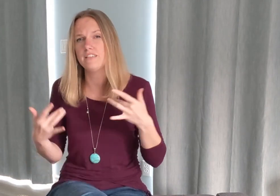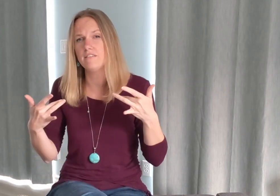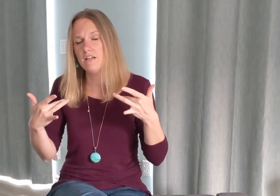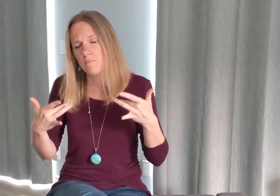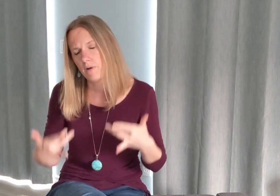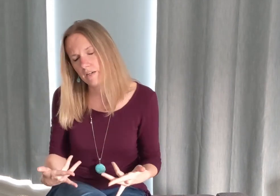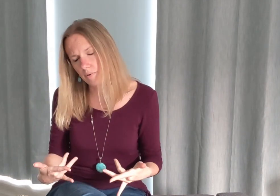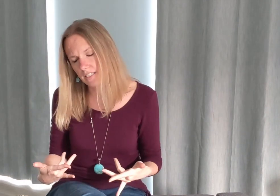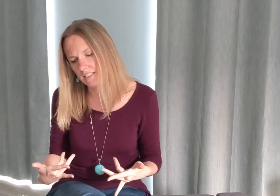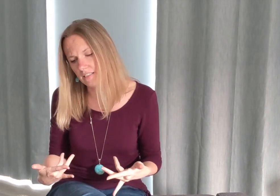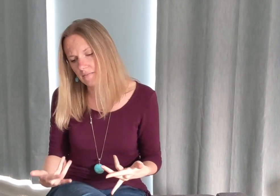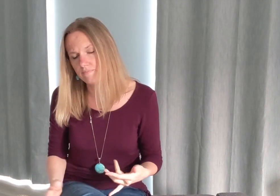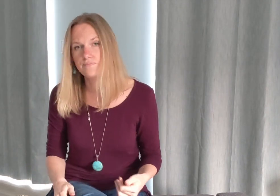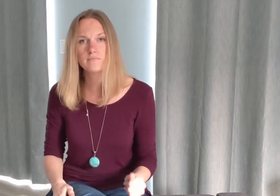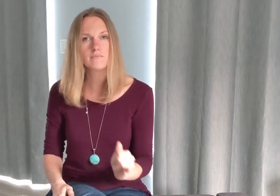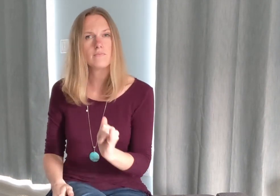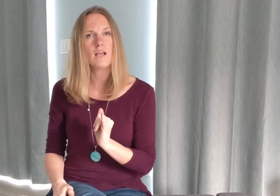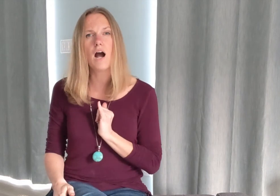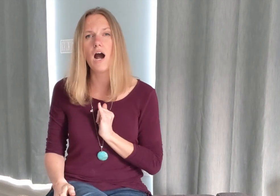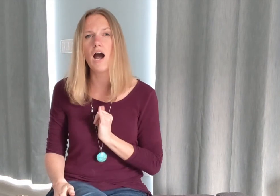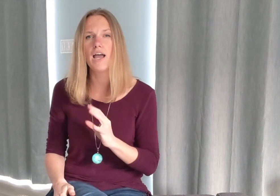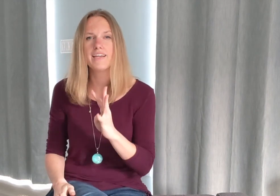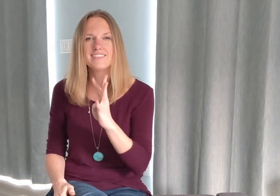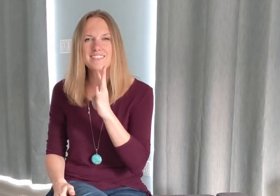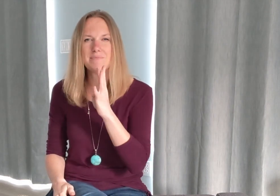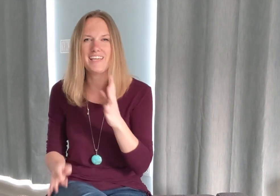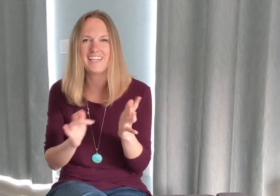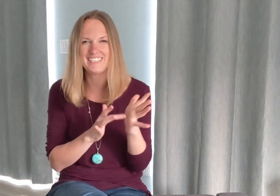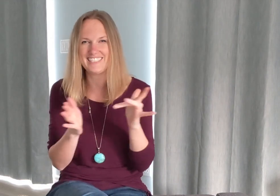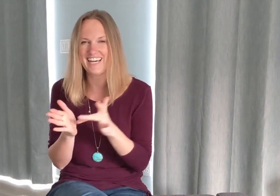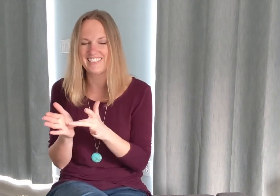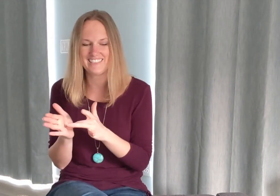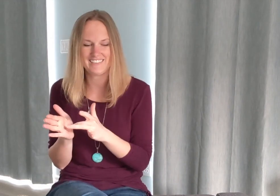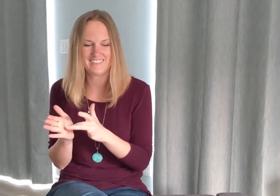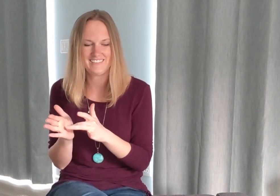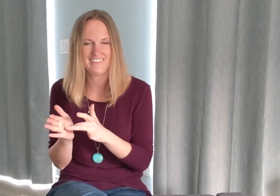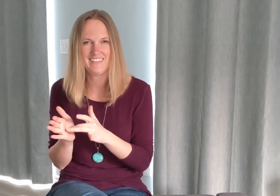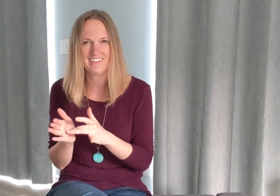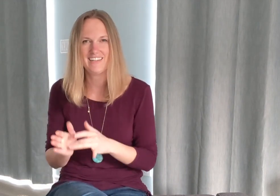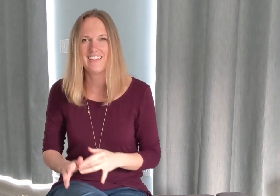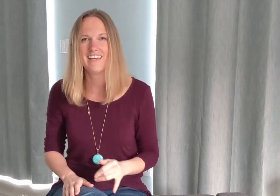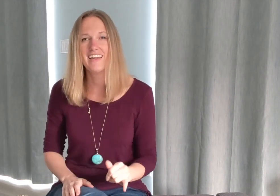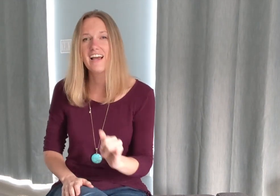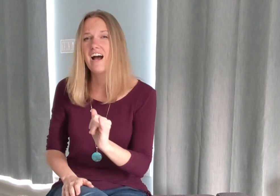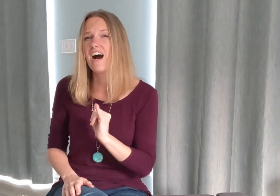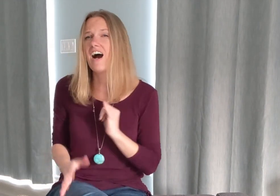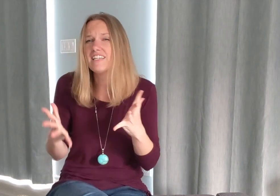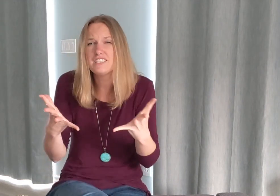by depression. I speak Jesus. Okay, I just